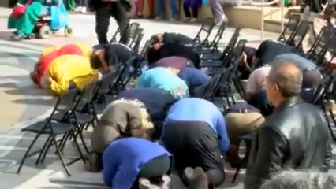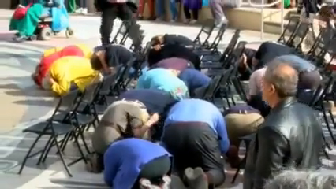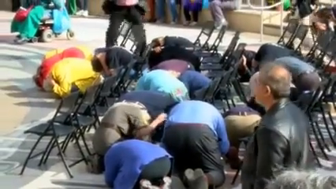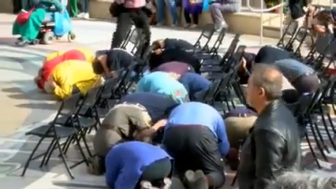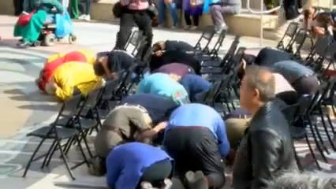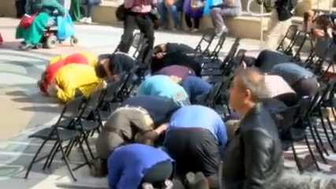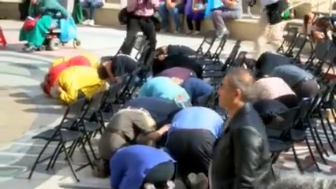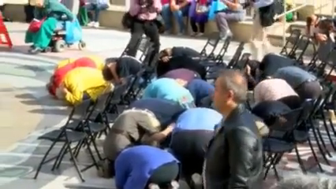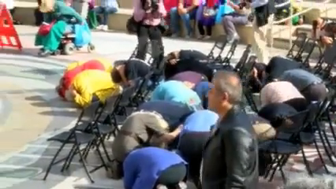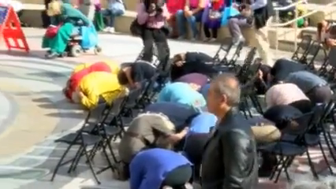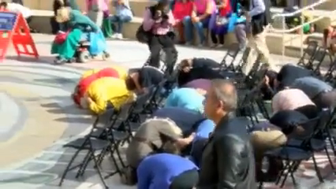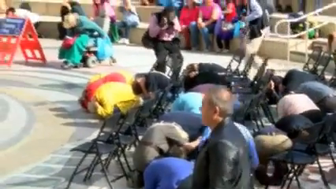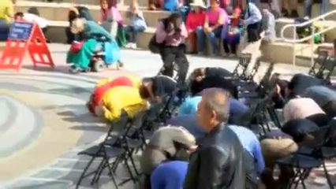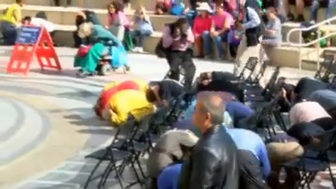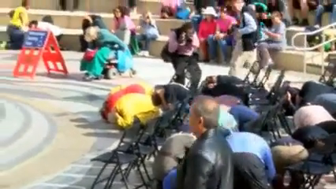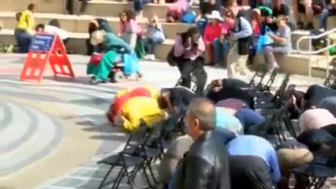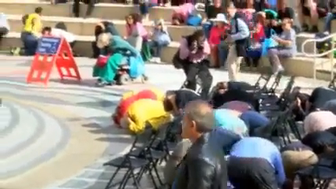possible.